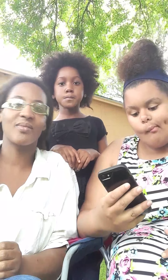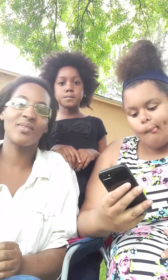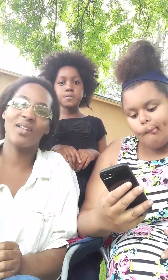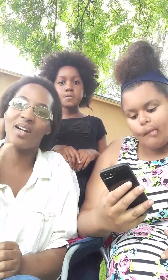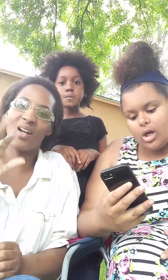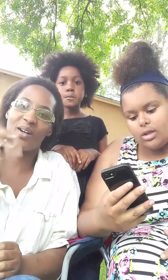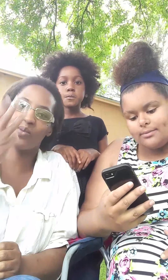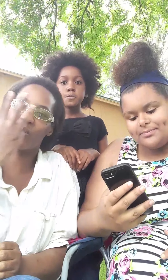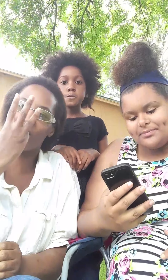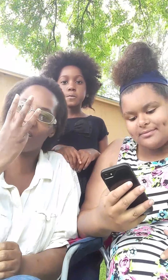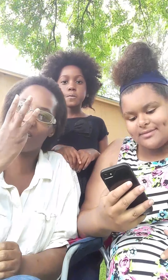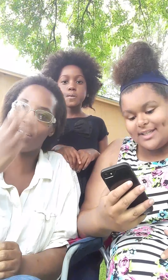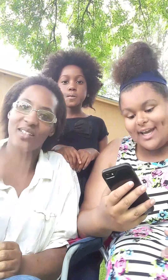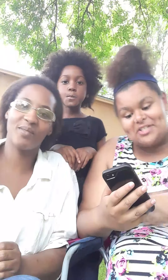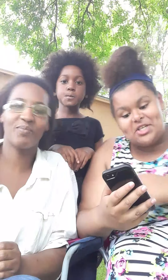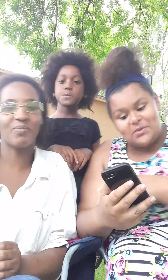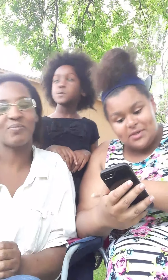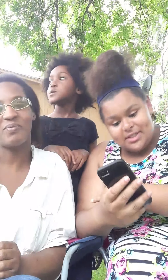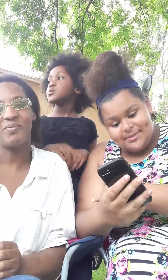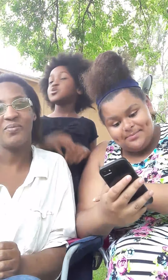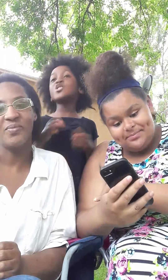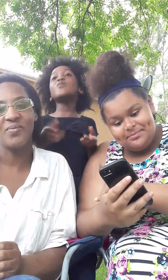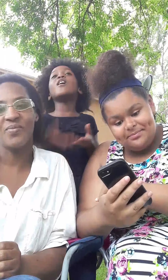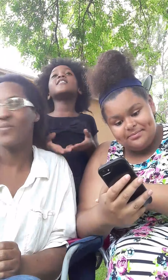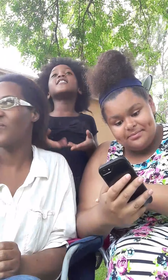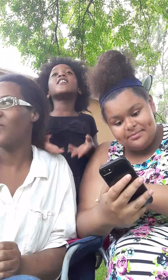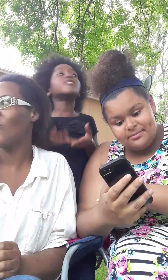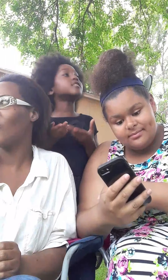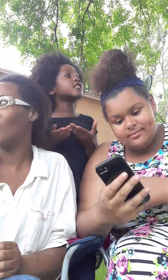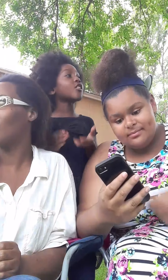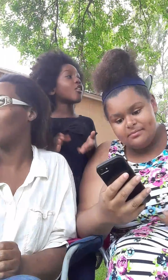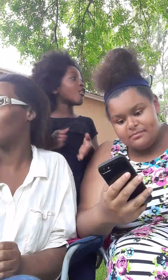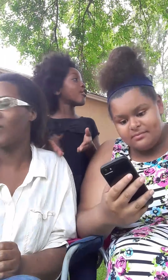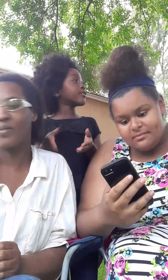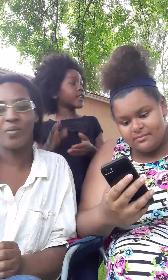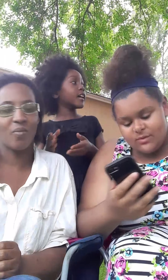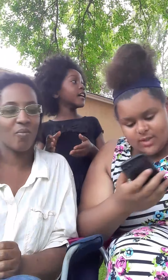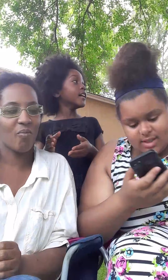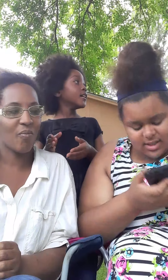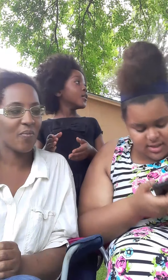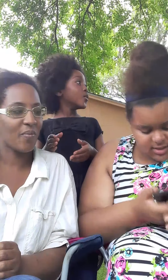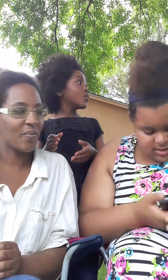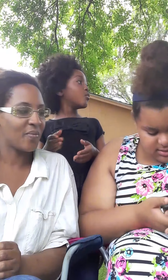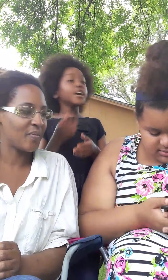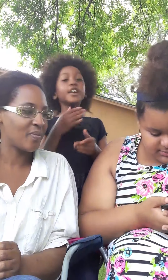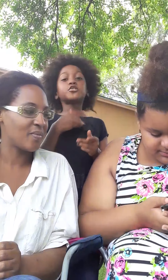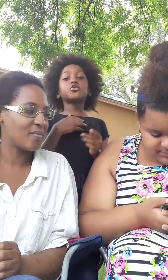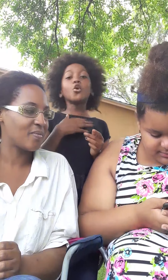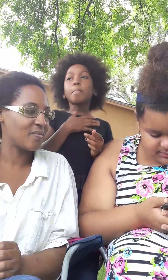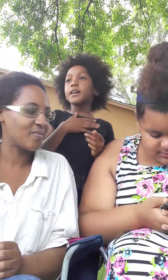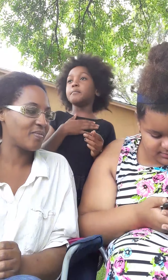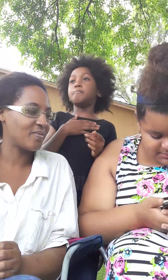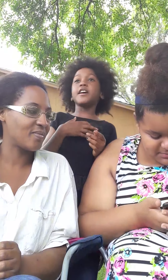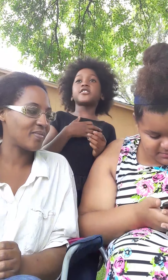I won Yeah she won She won This whole thing What is this? We stupid biscuits